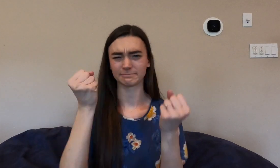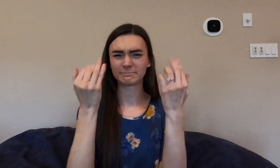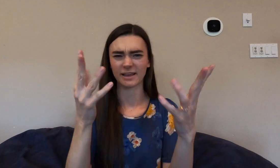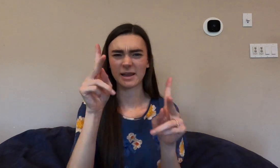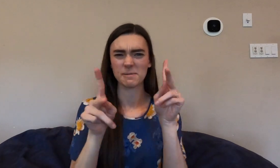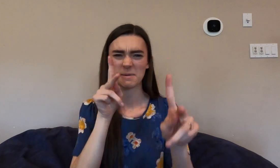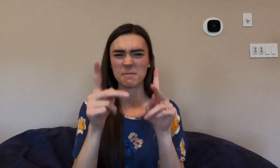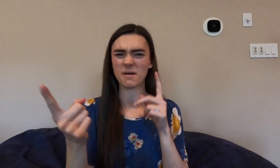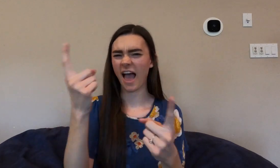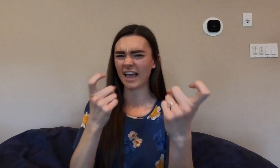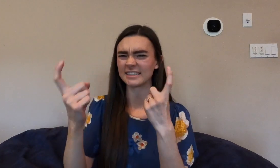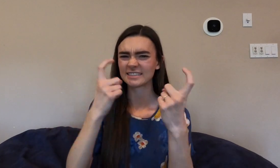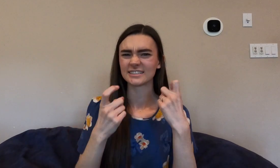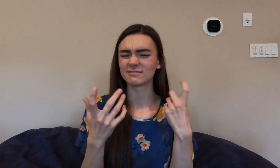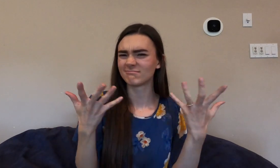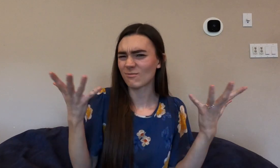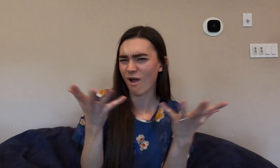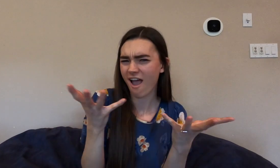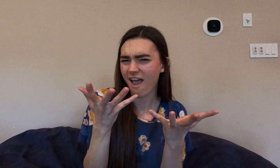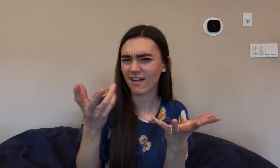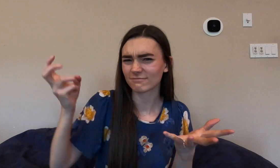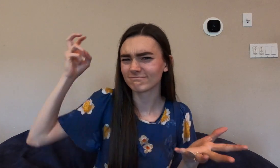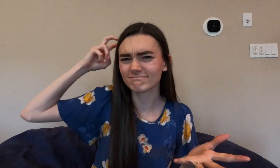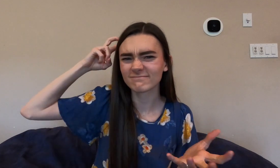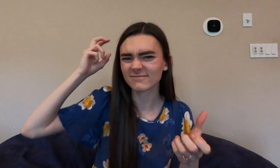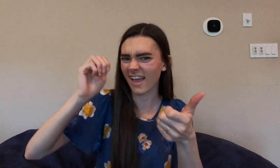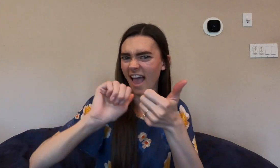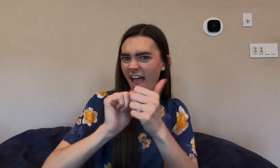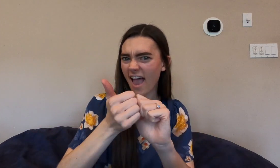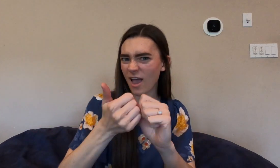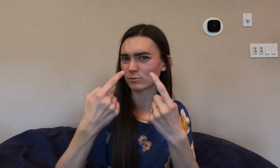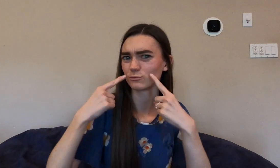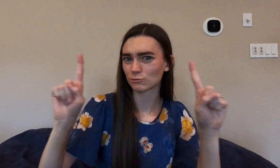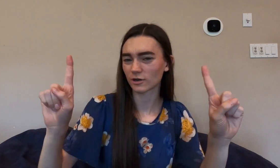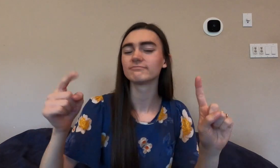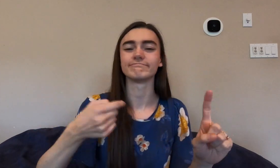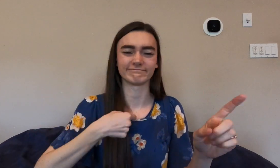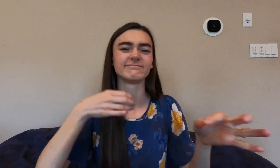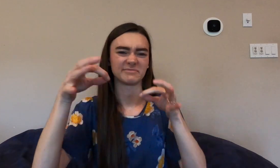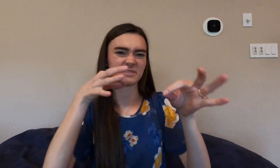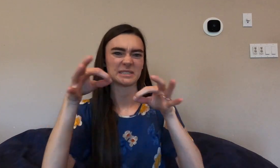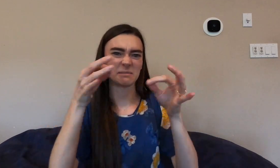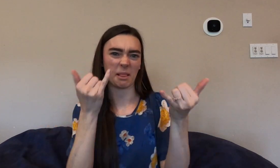Many people have asked what is a cochlear implant and how does it work and I'll be explaining that today.